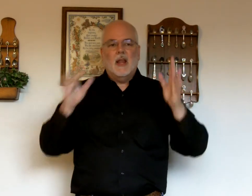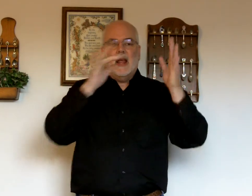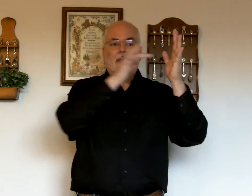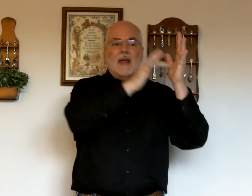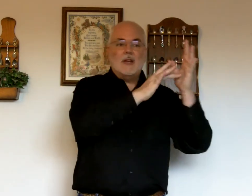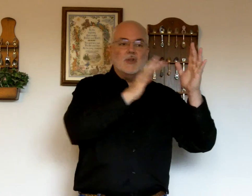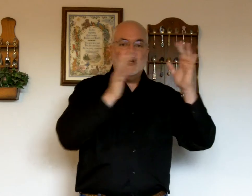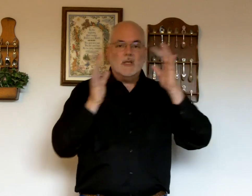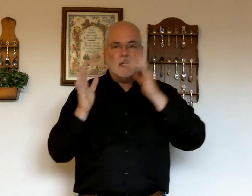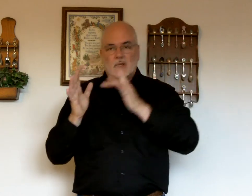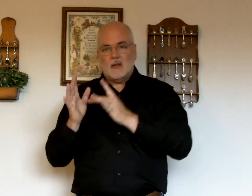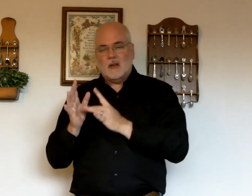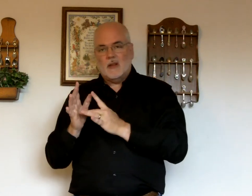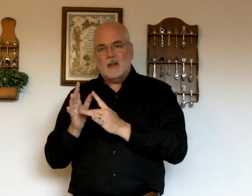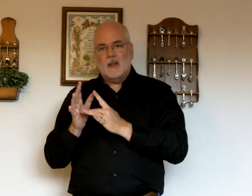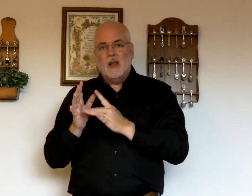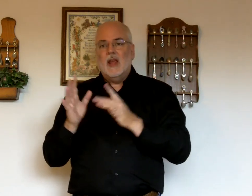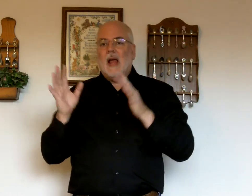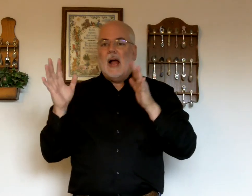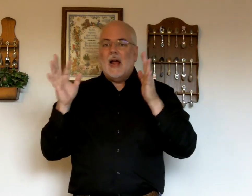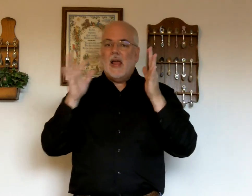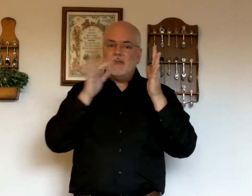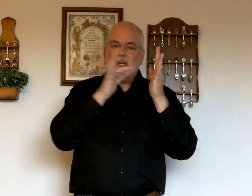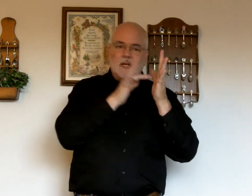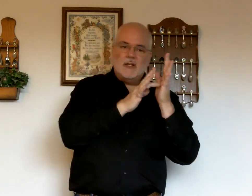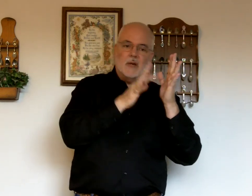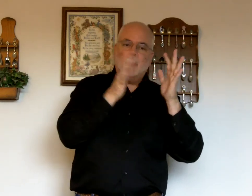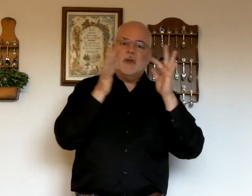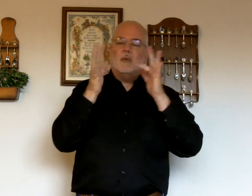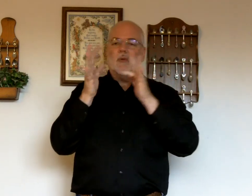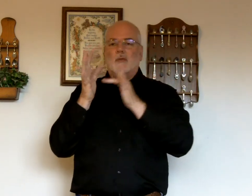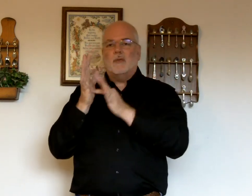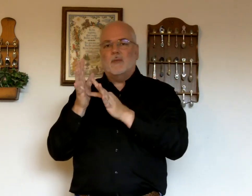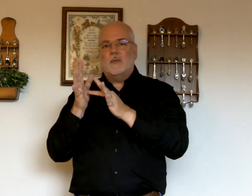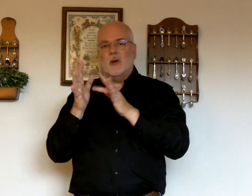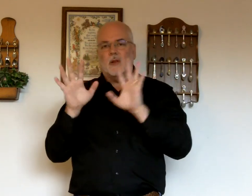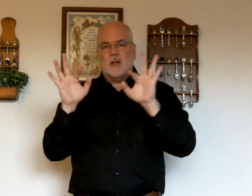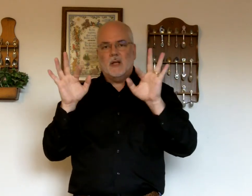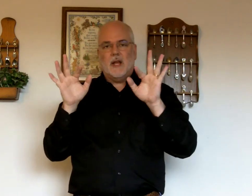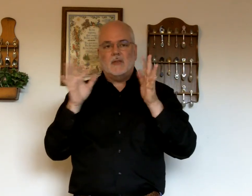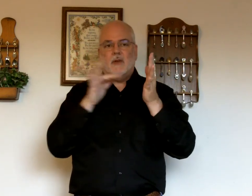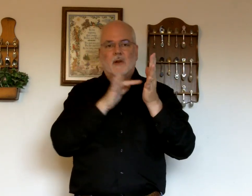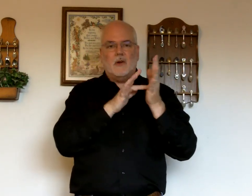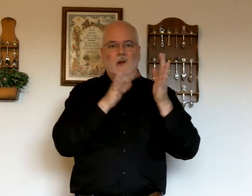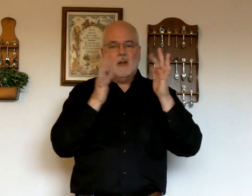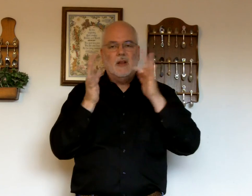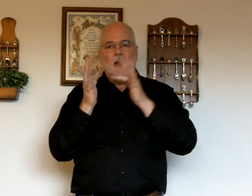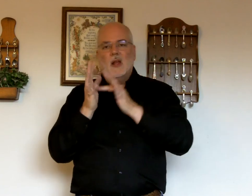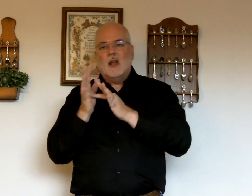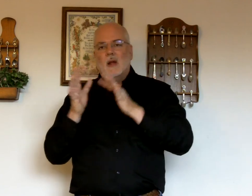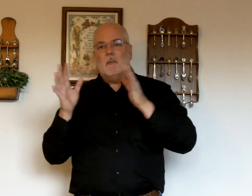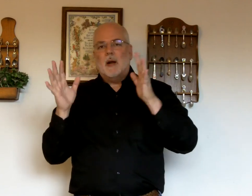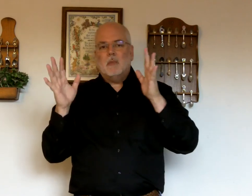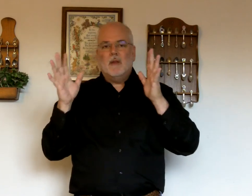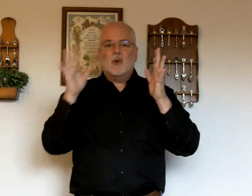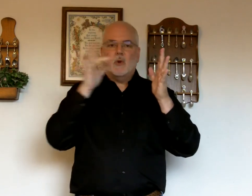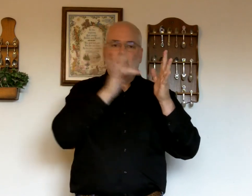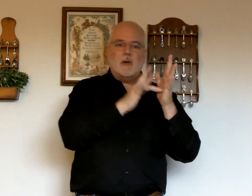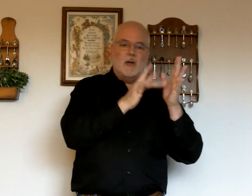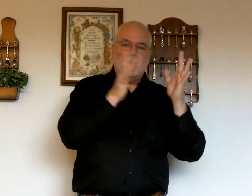And that is Jesus. I have seen it done with the index finger. But I believe the correct way to do